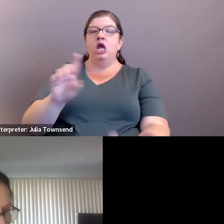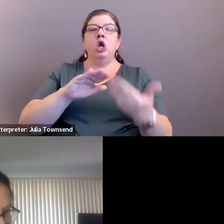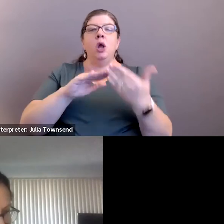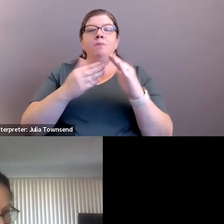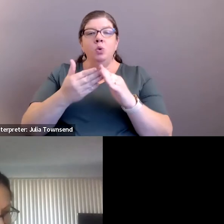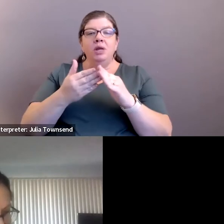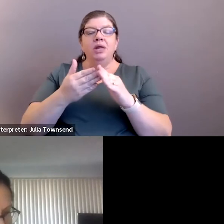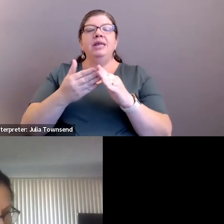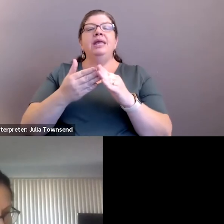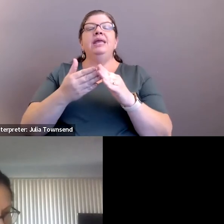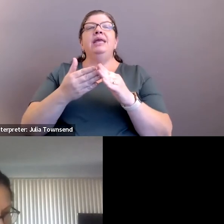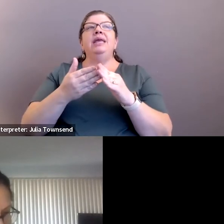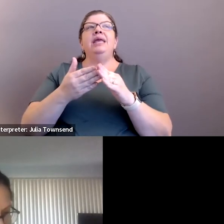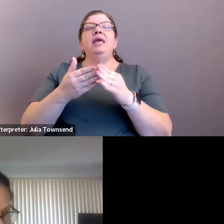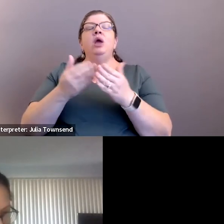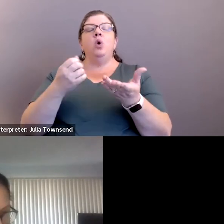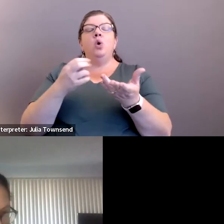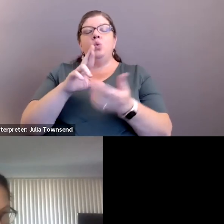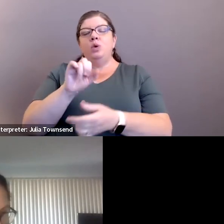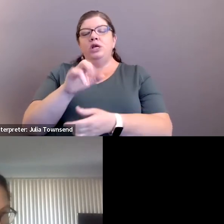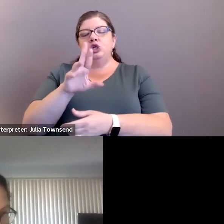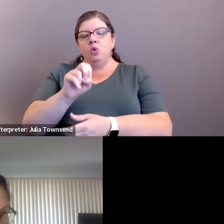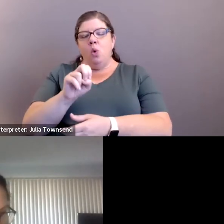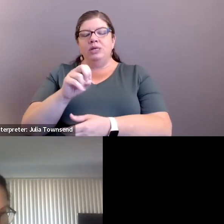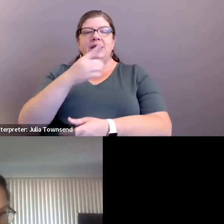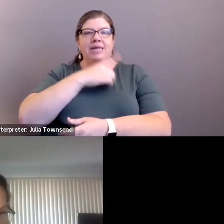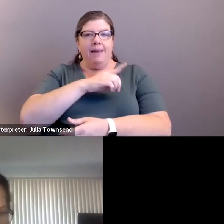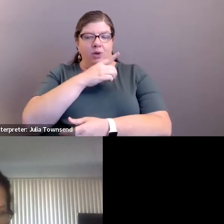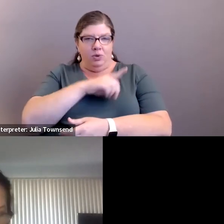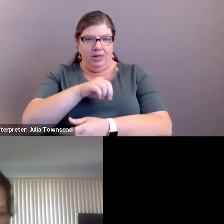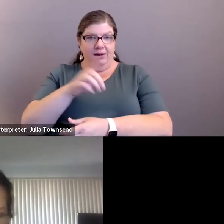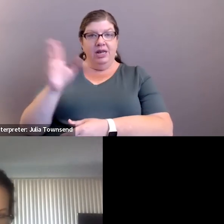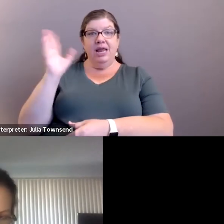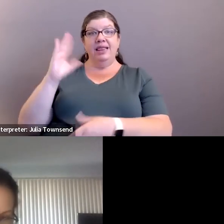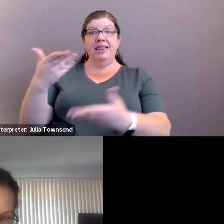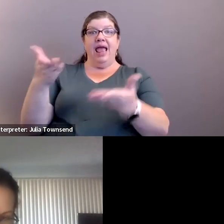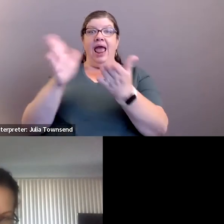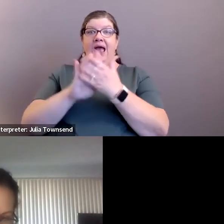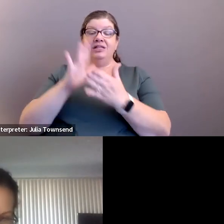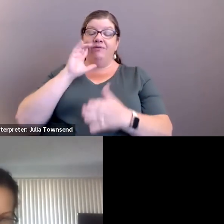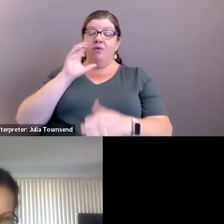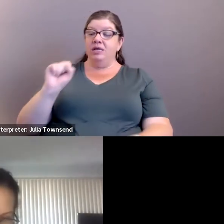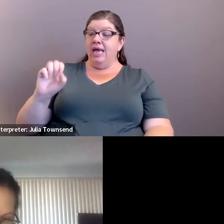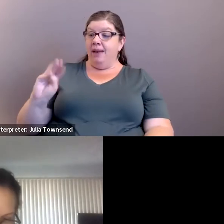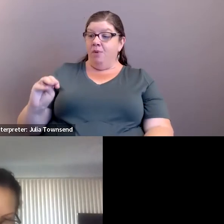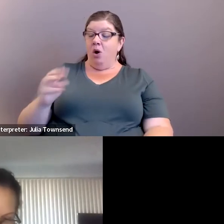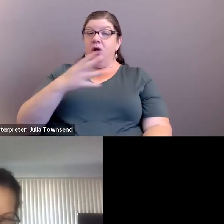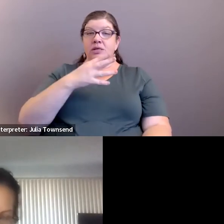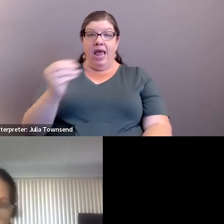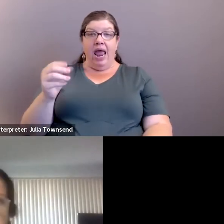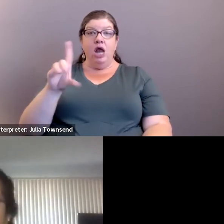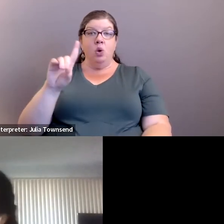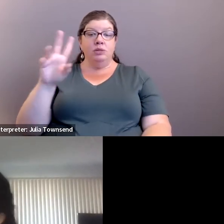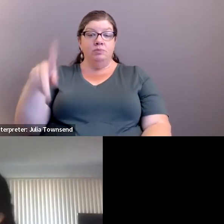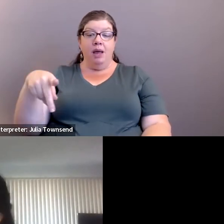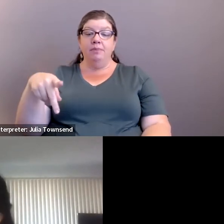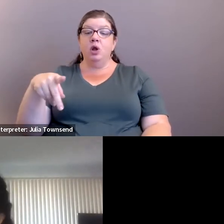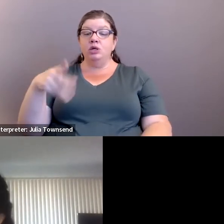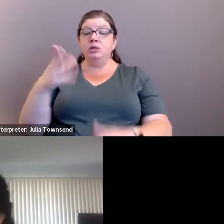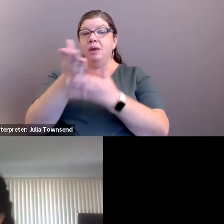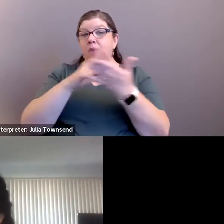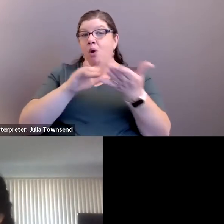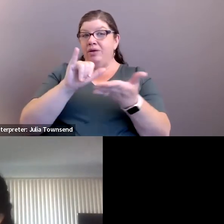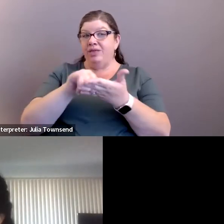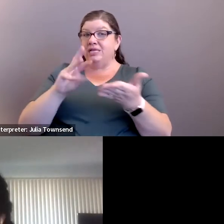Community Resource Deputy. Initially, the ask was for San Marcos and Dos Pueblos to be